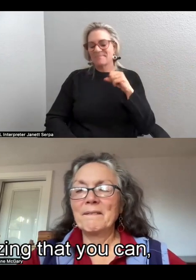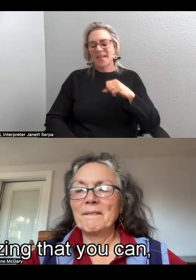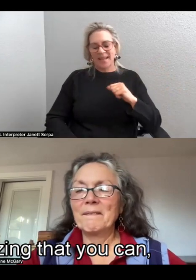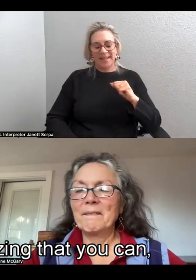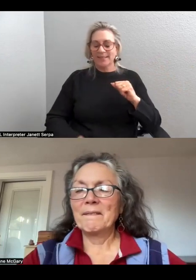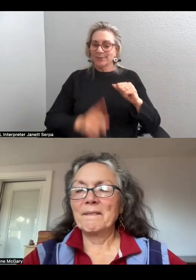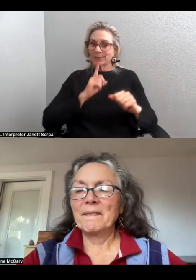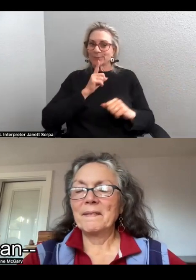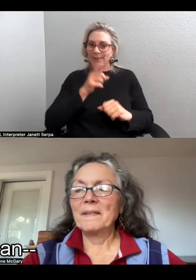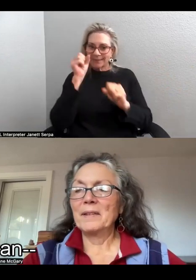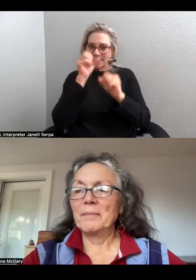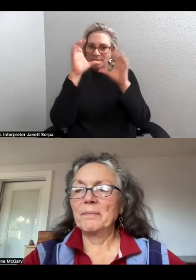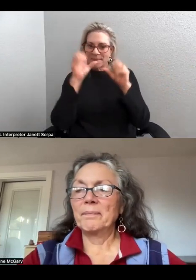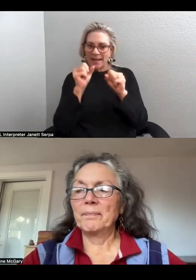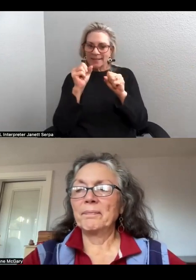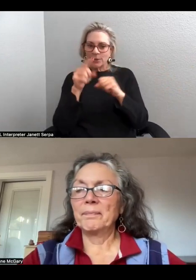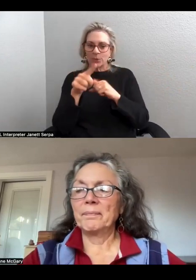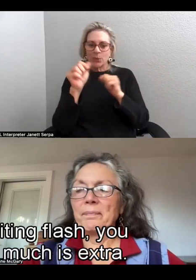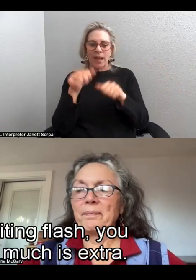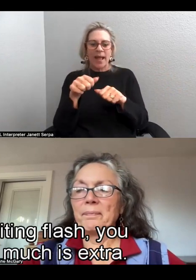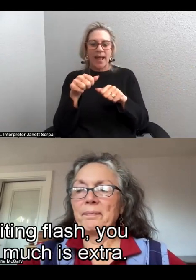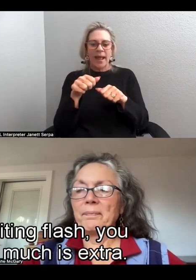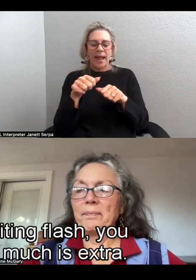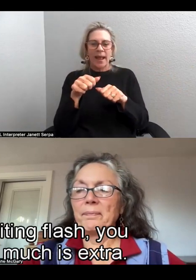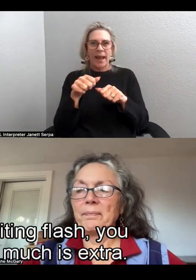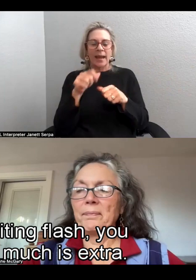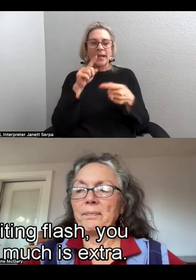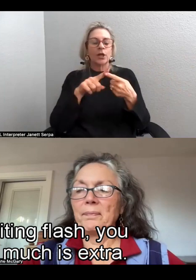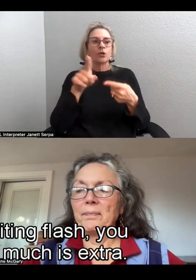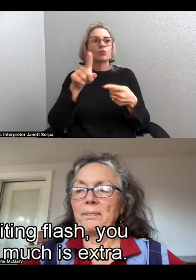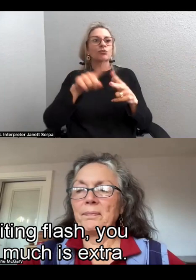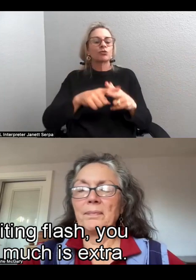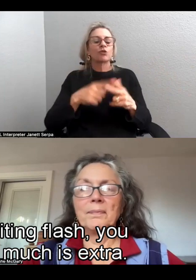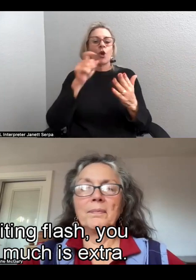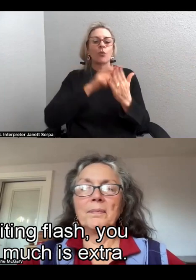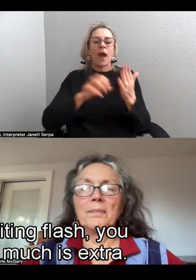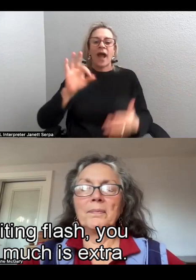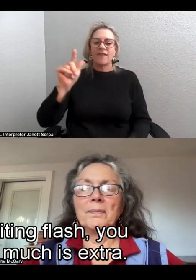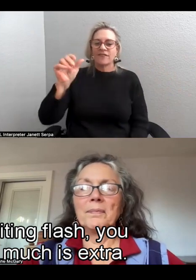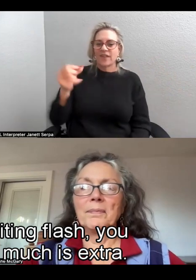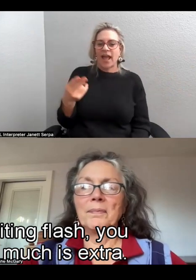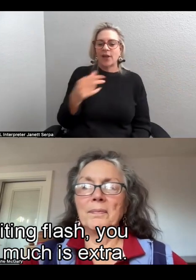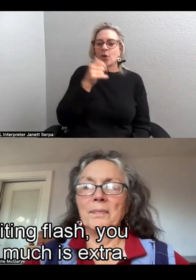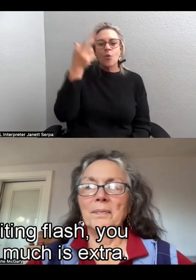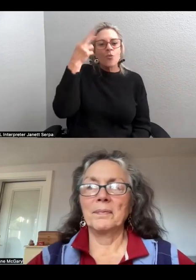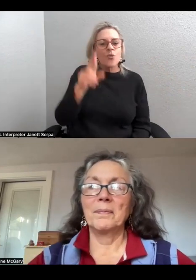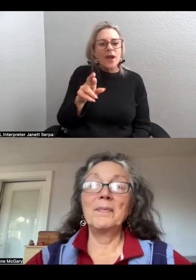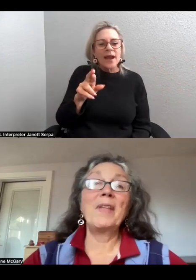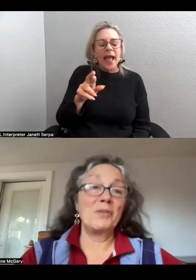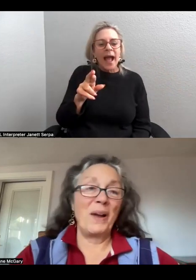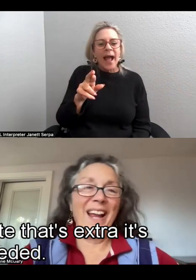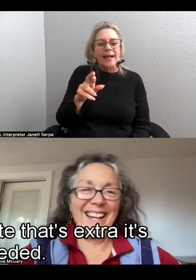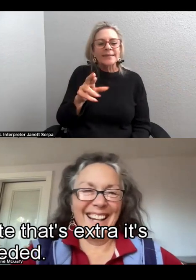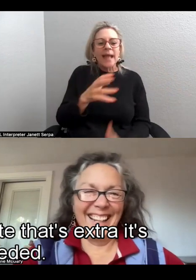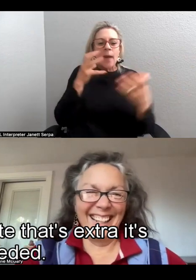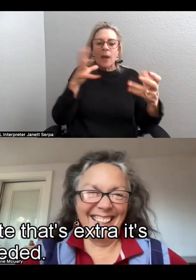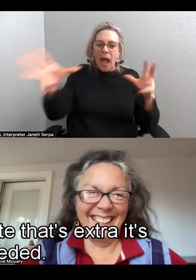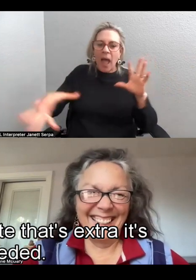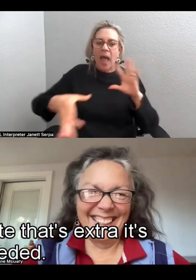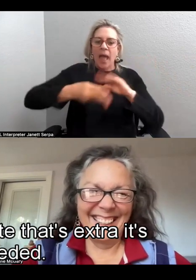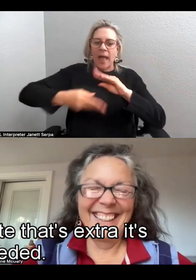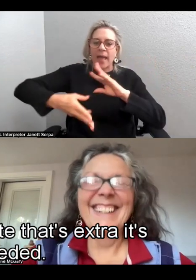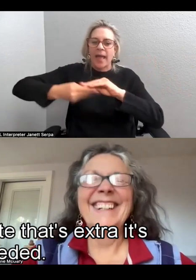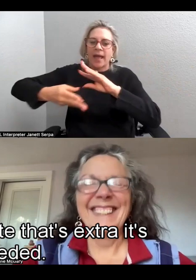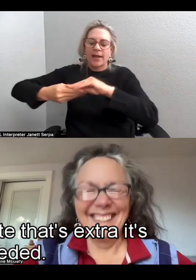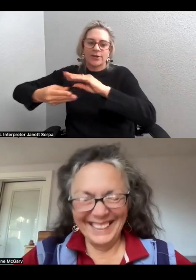amazing that you can, you can, until you start writing flash, you don't know how much is extra, how much you write